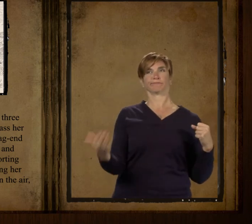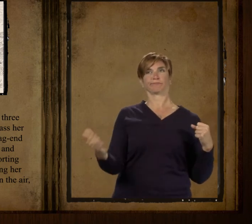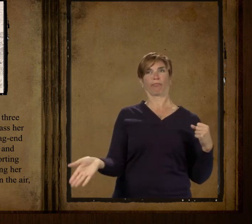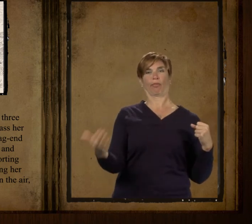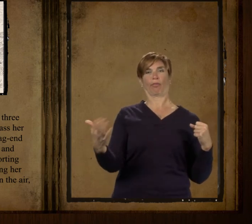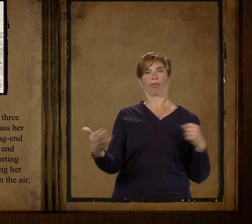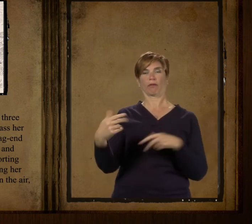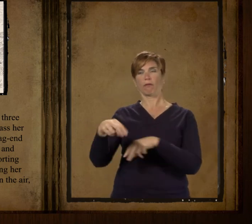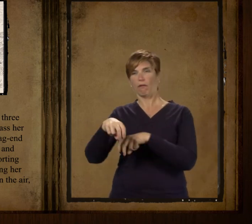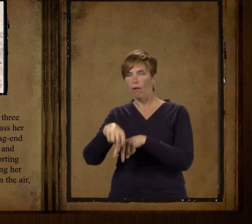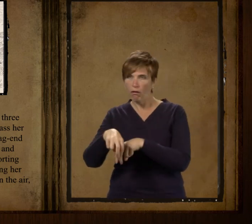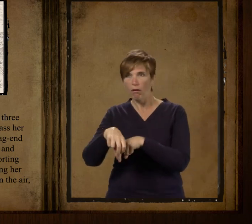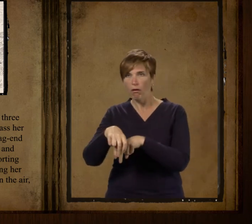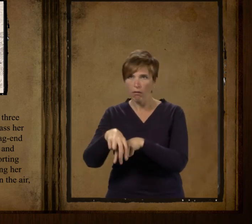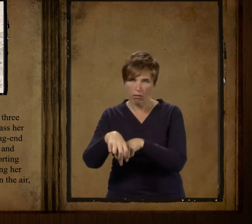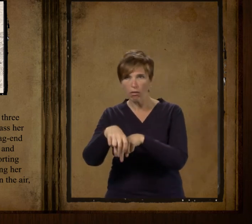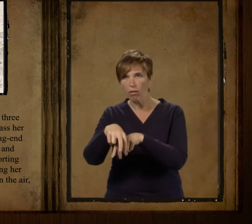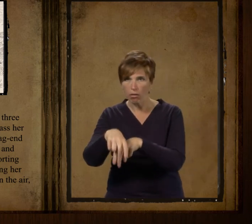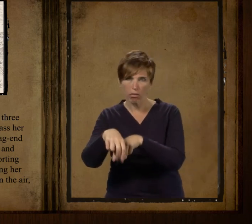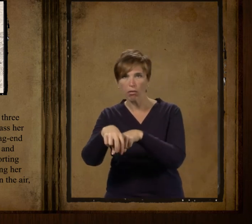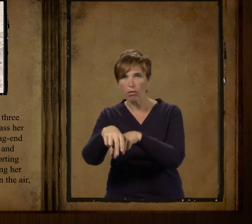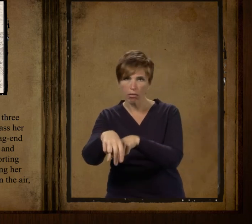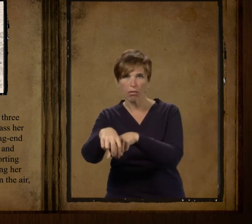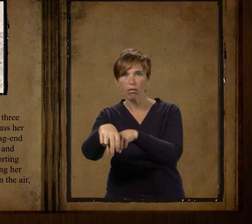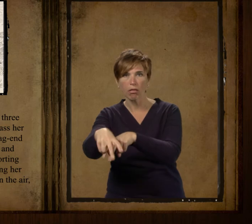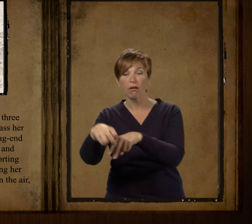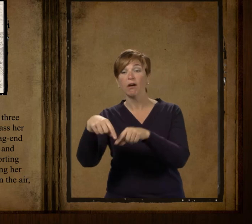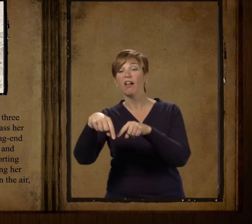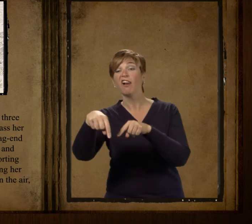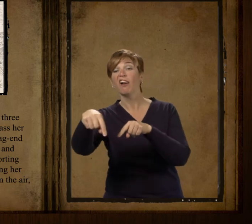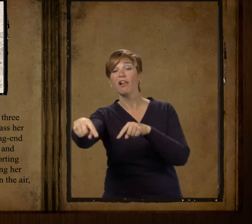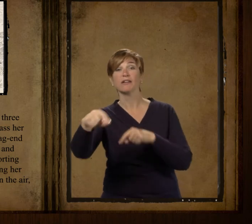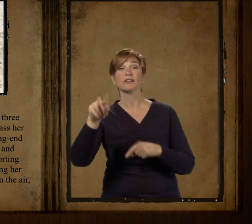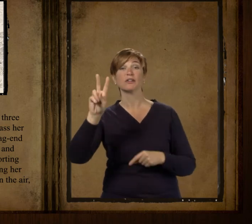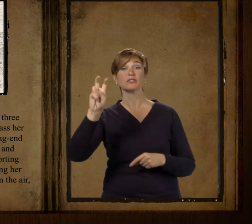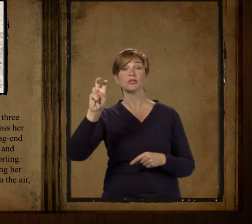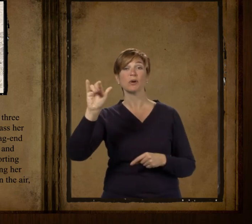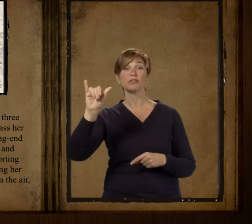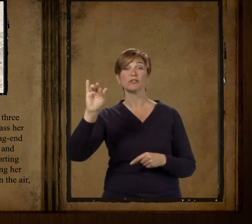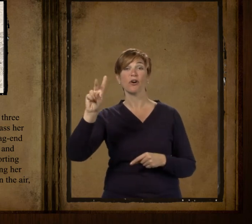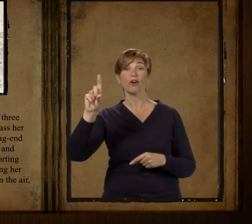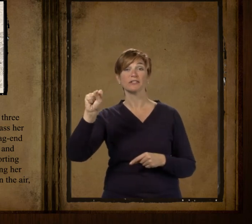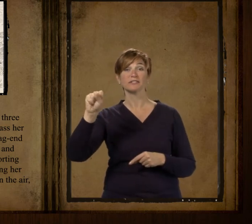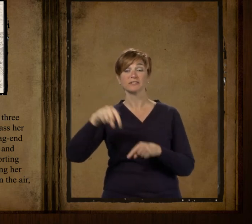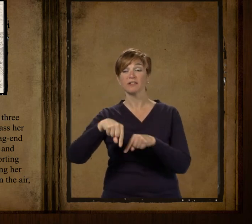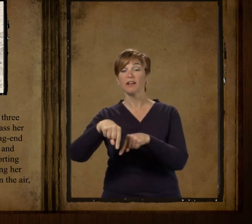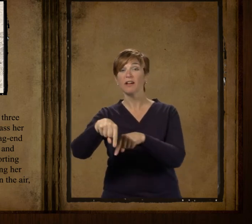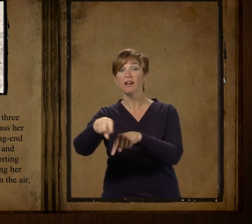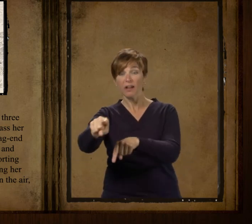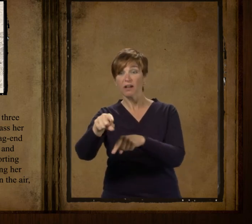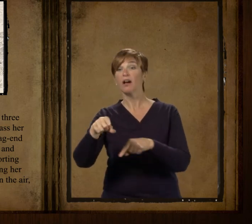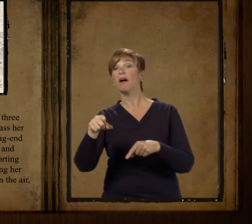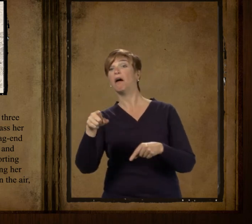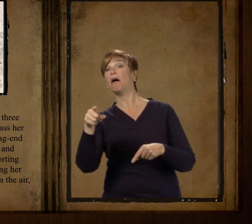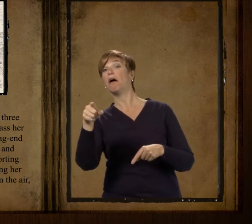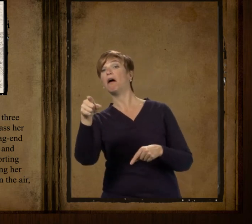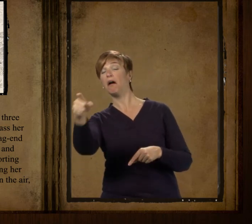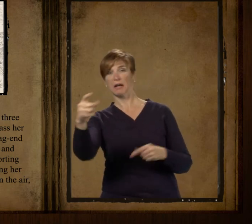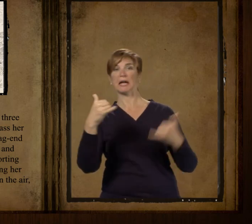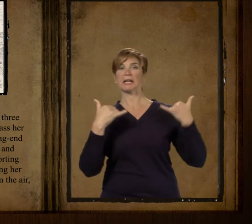they used to give her two or three hundred yards start and then pass her under way but